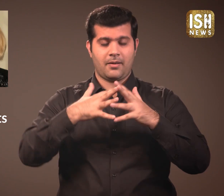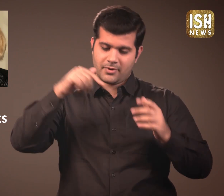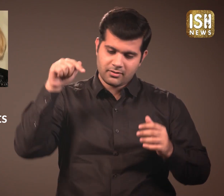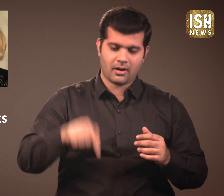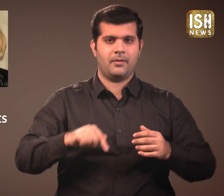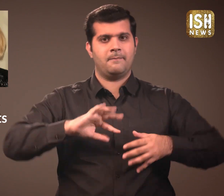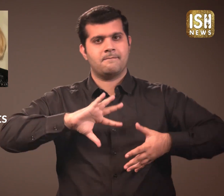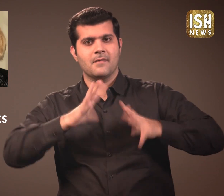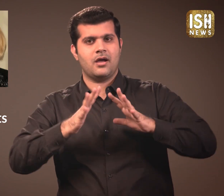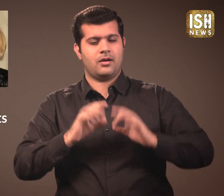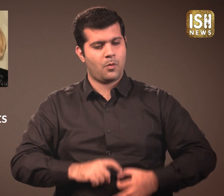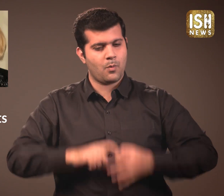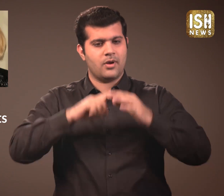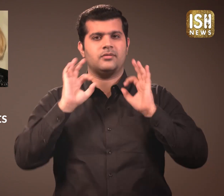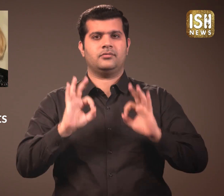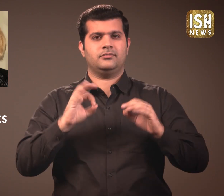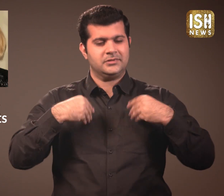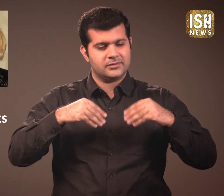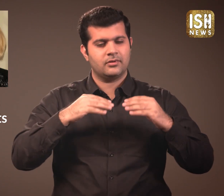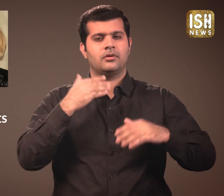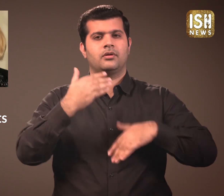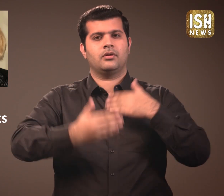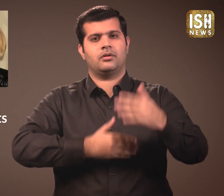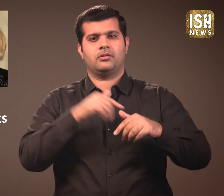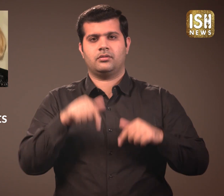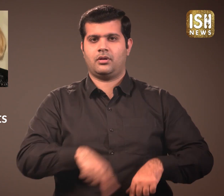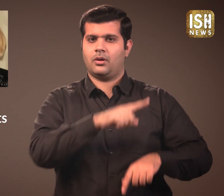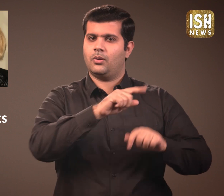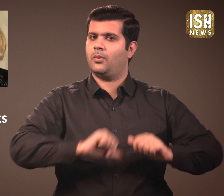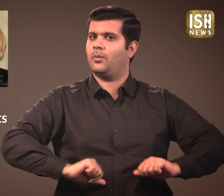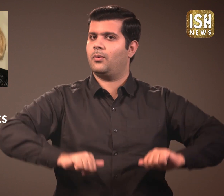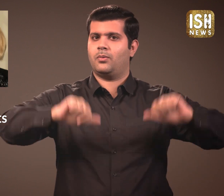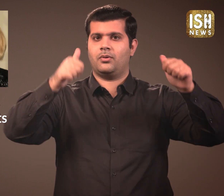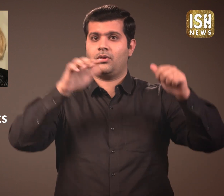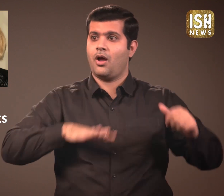She wanted to make it in the USA. Now all hospitals are buying the masks as well.